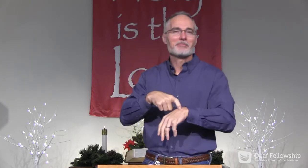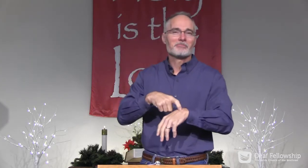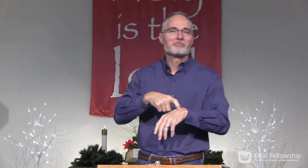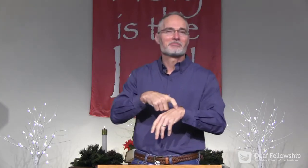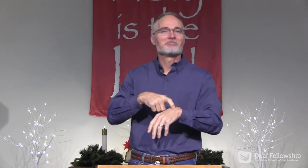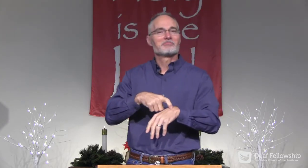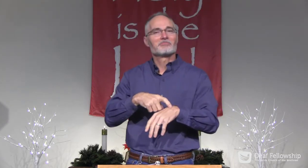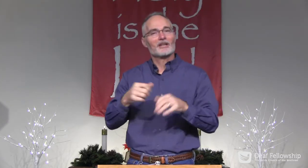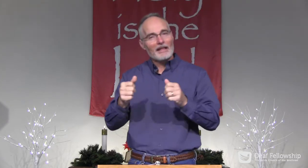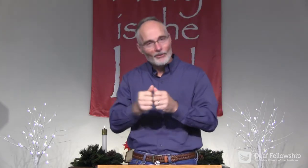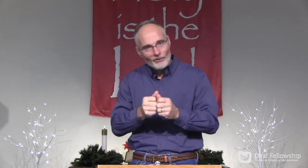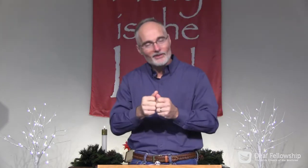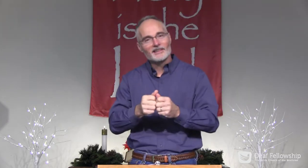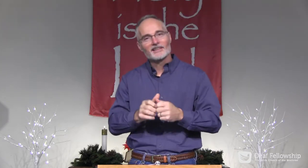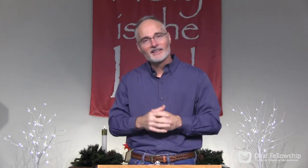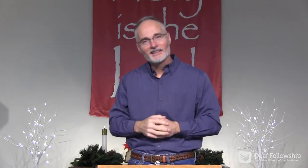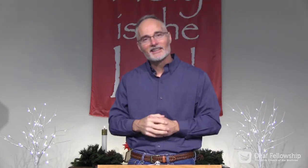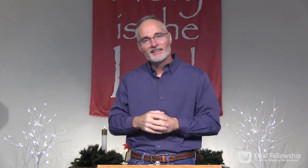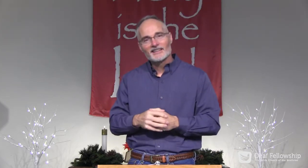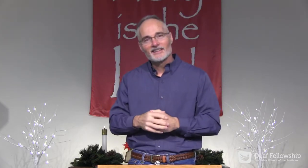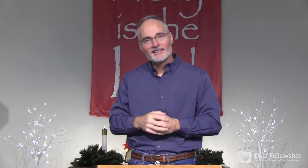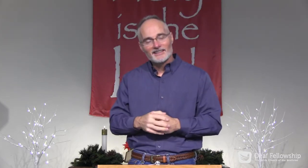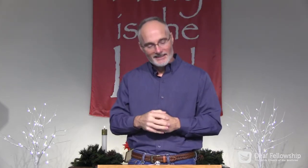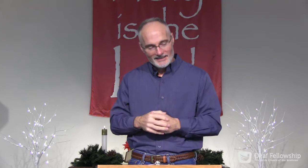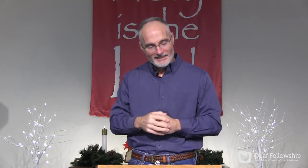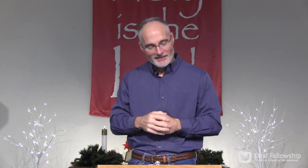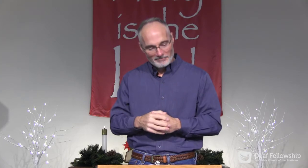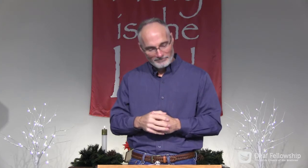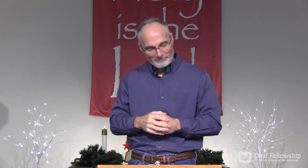We need this time together.